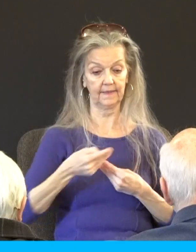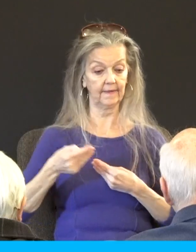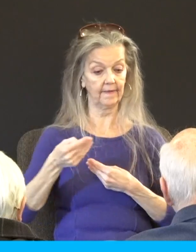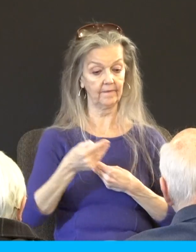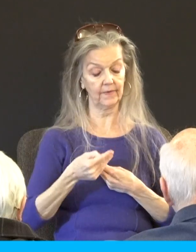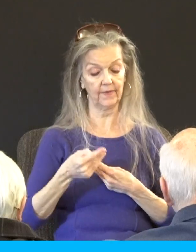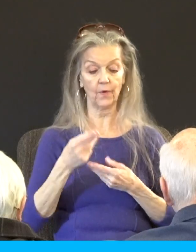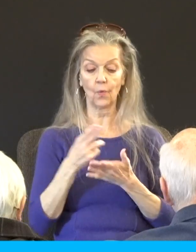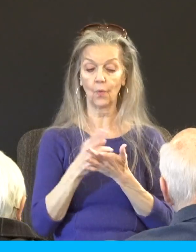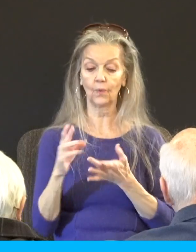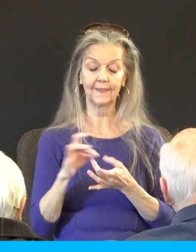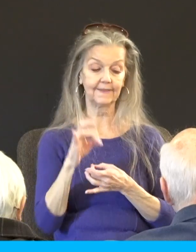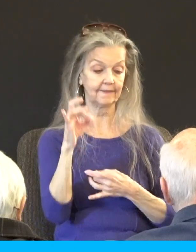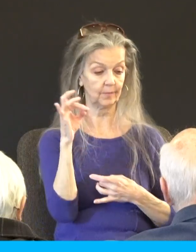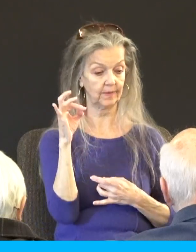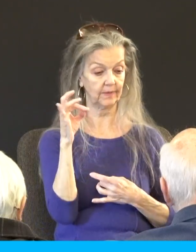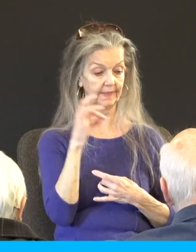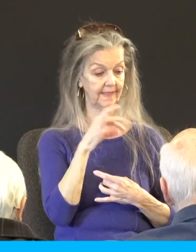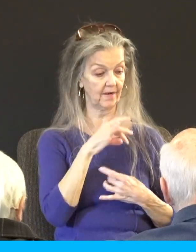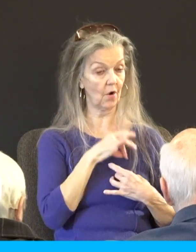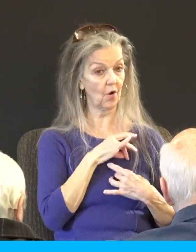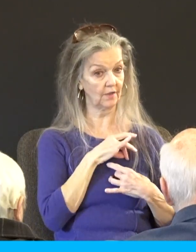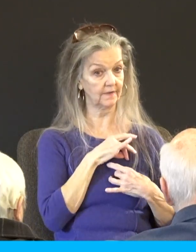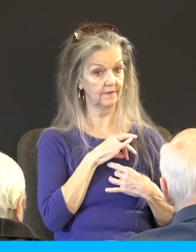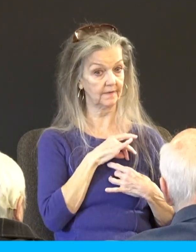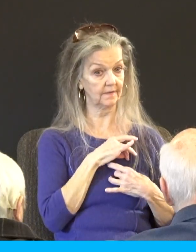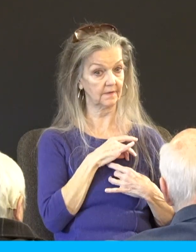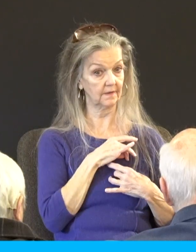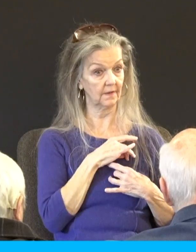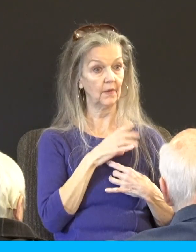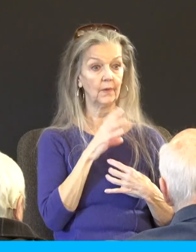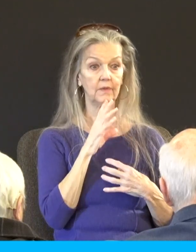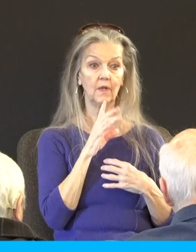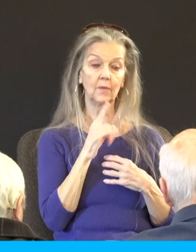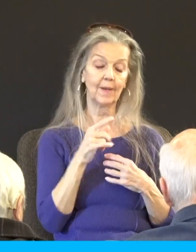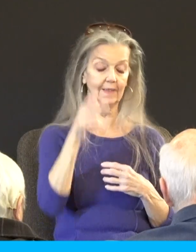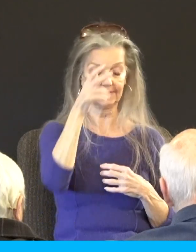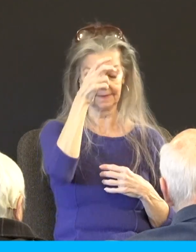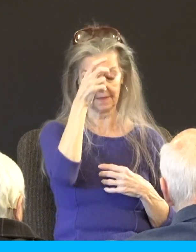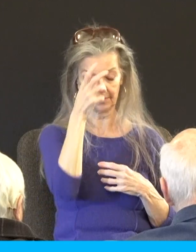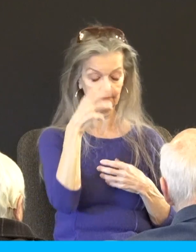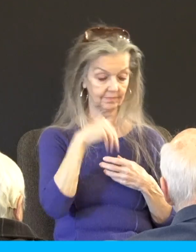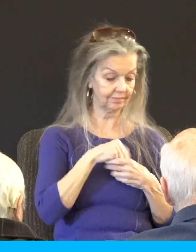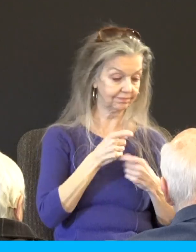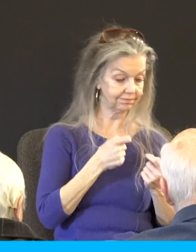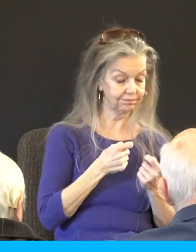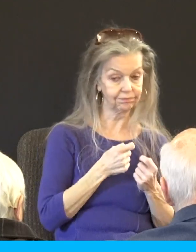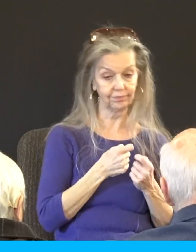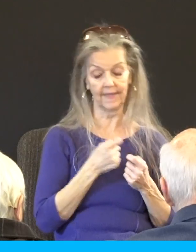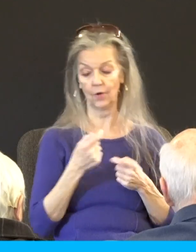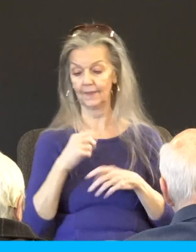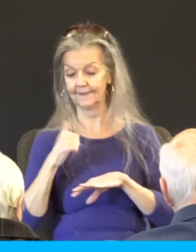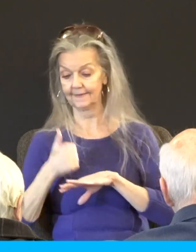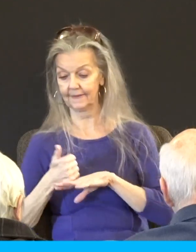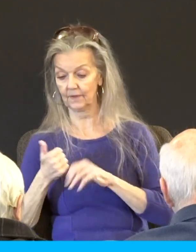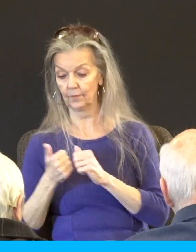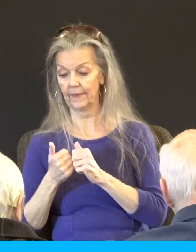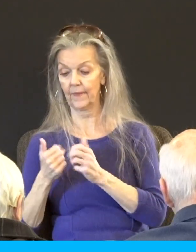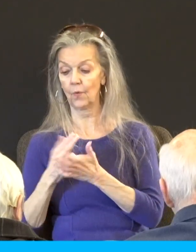Spirit in our hearts. We talked last week about demonic possession, being sealed by the Spirit. You can go back and listen. We covered it last week.